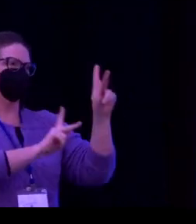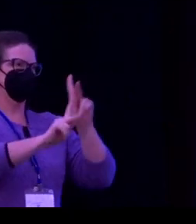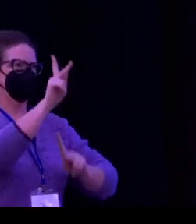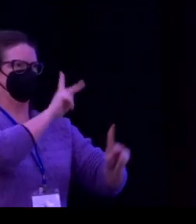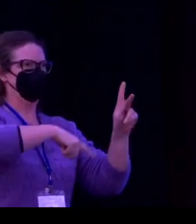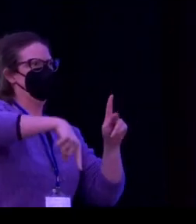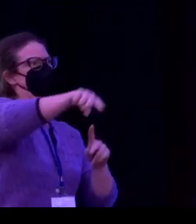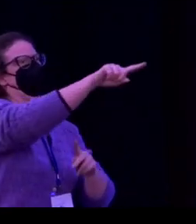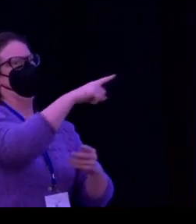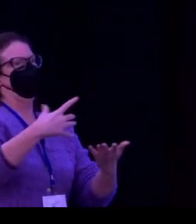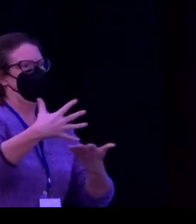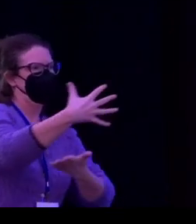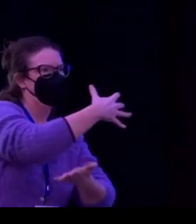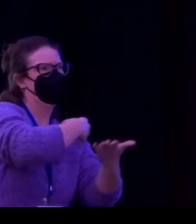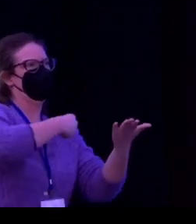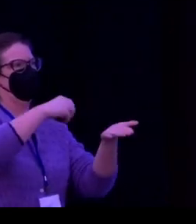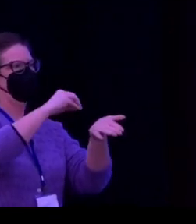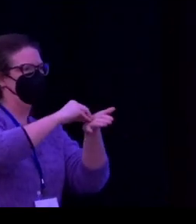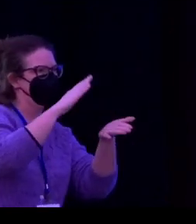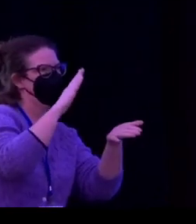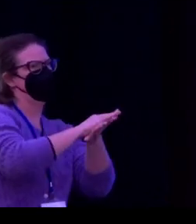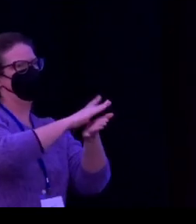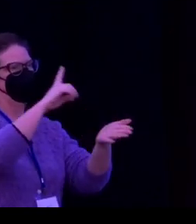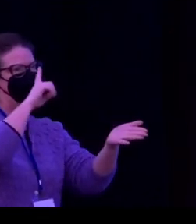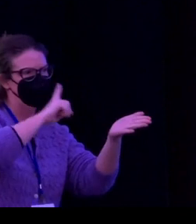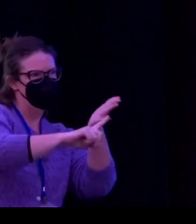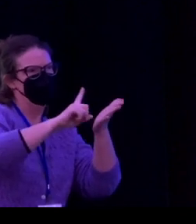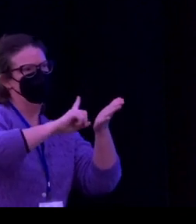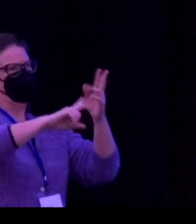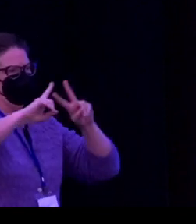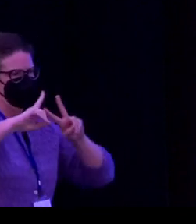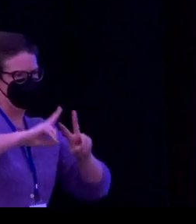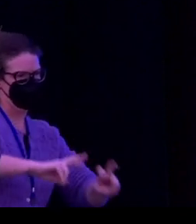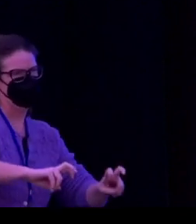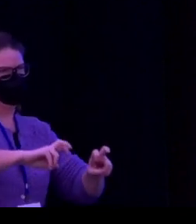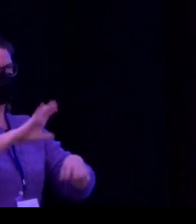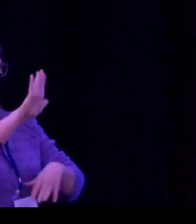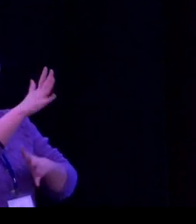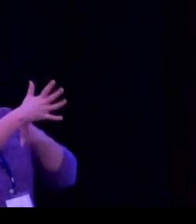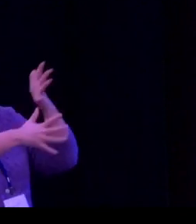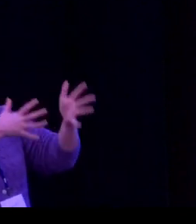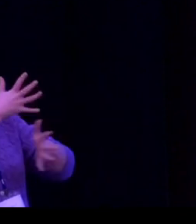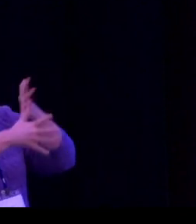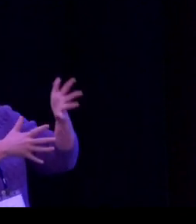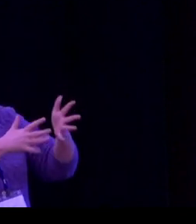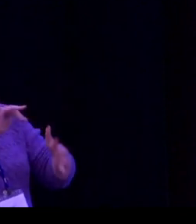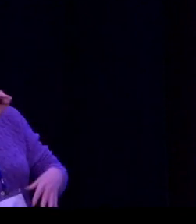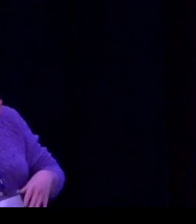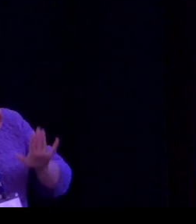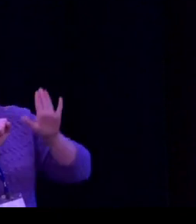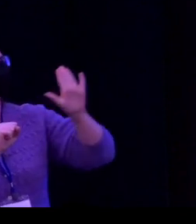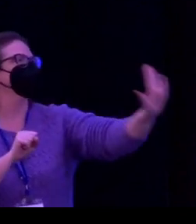things about what my relationship is to a broader deaf community in terms of doing